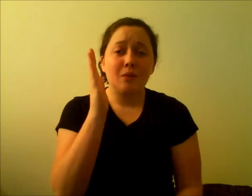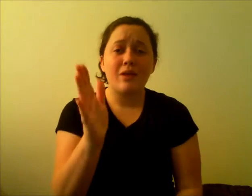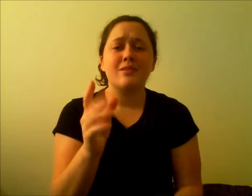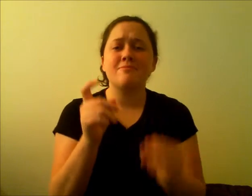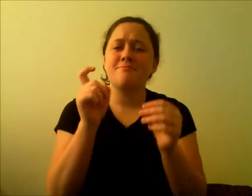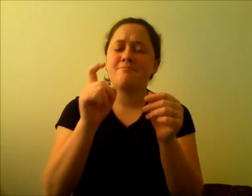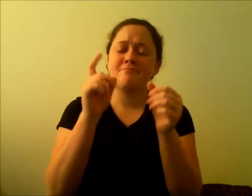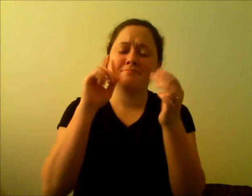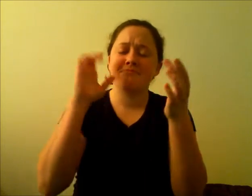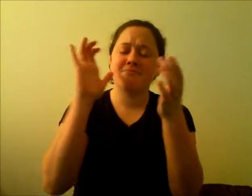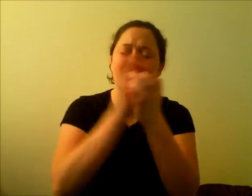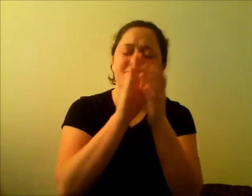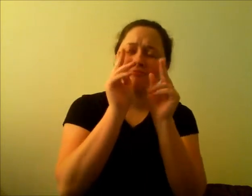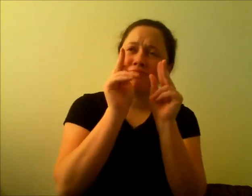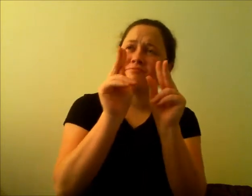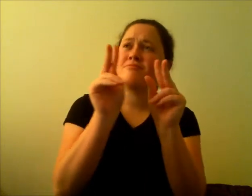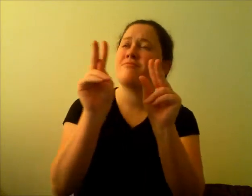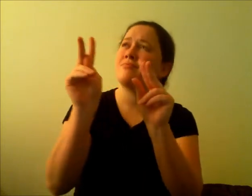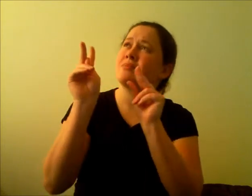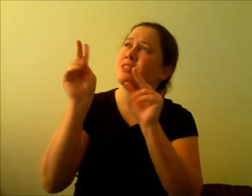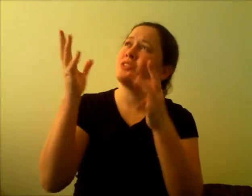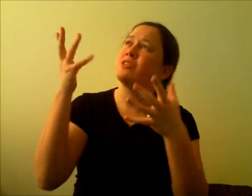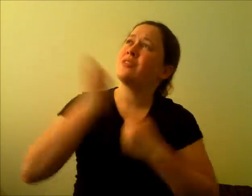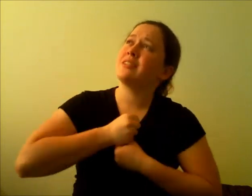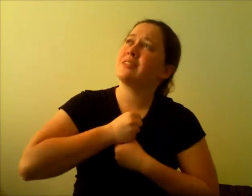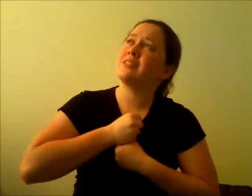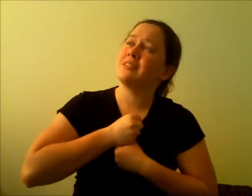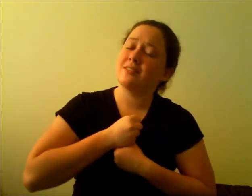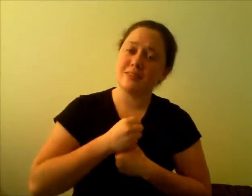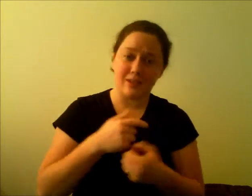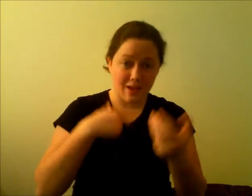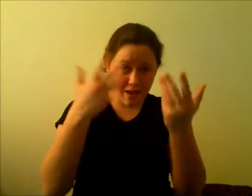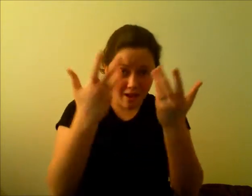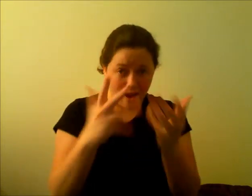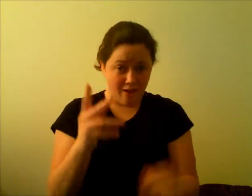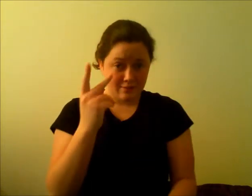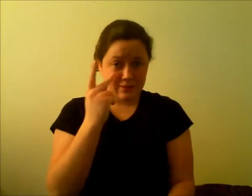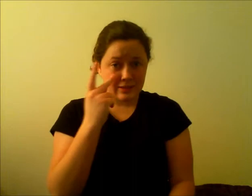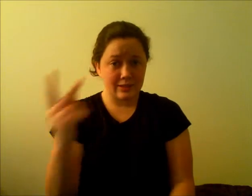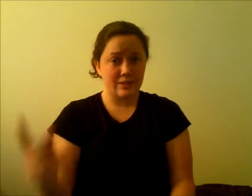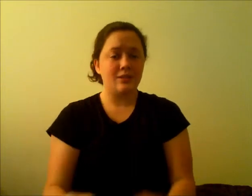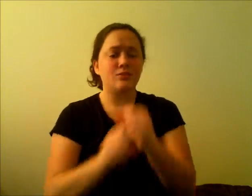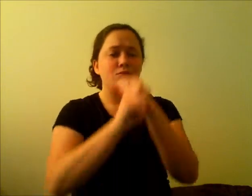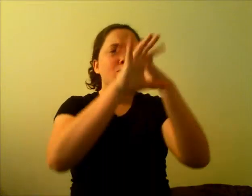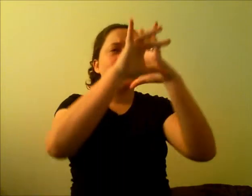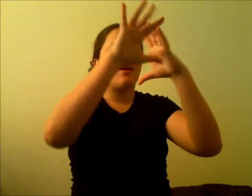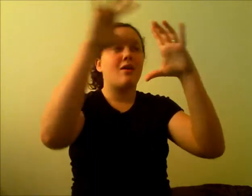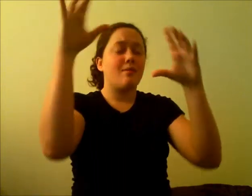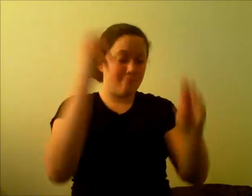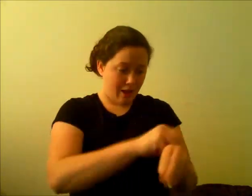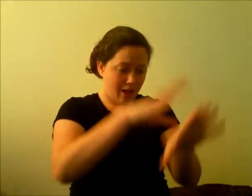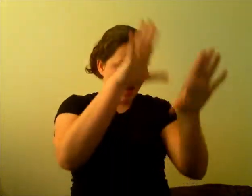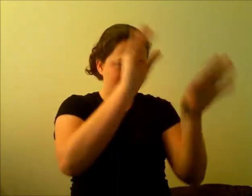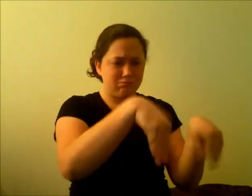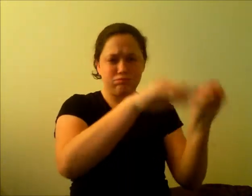If you keep believing I've seen dreams that move the